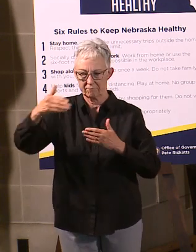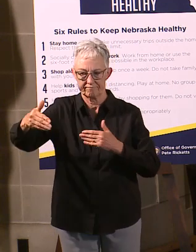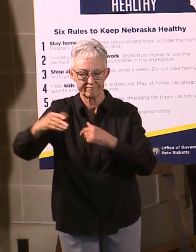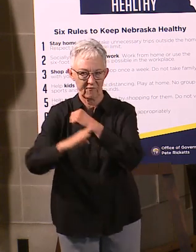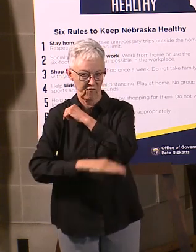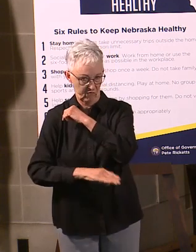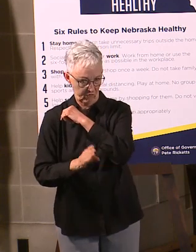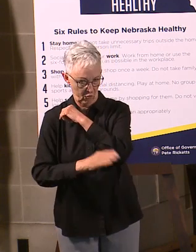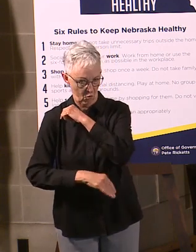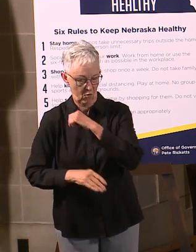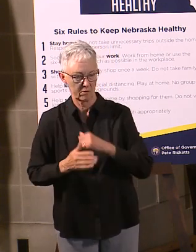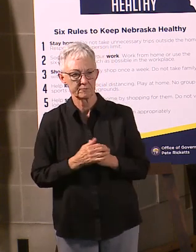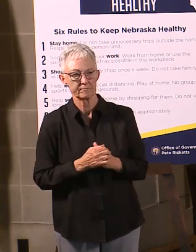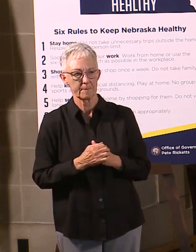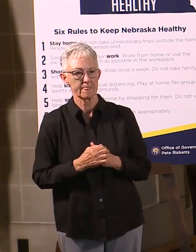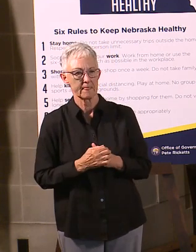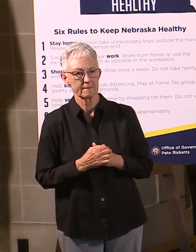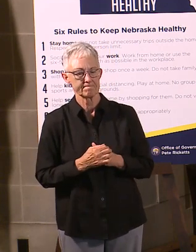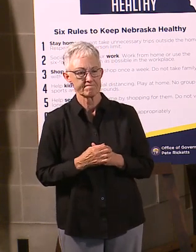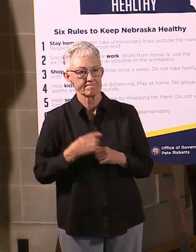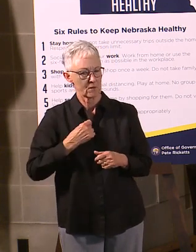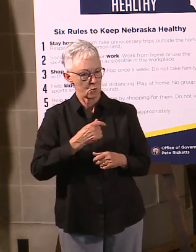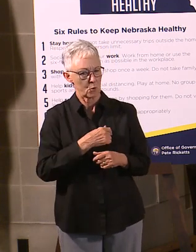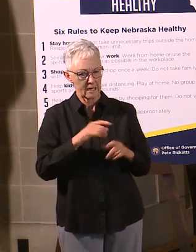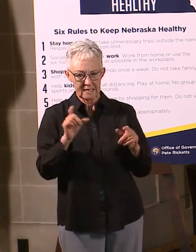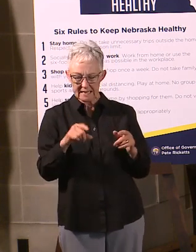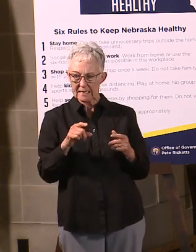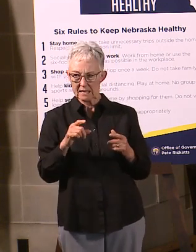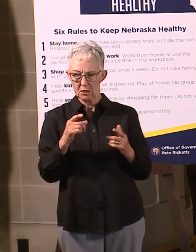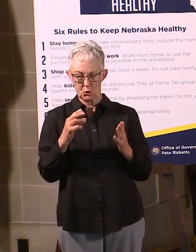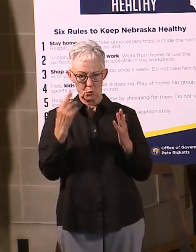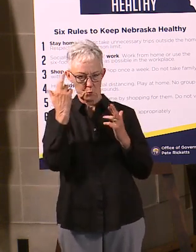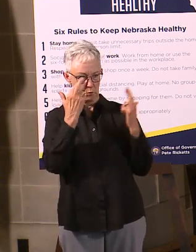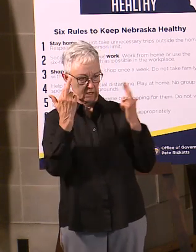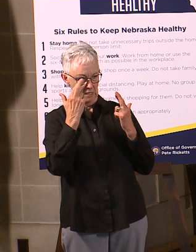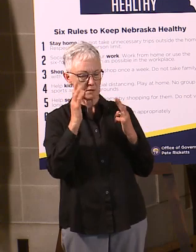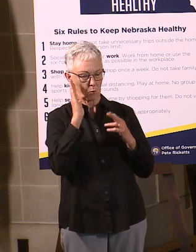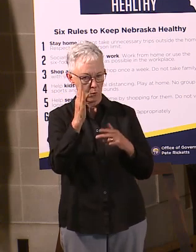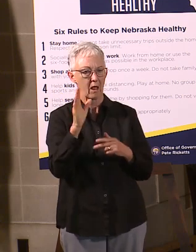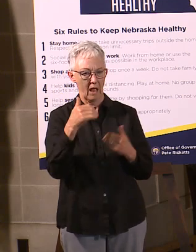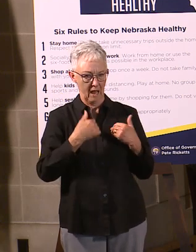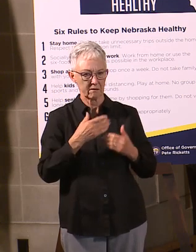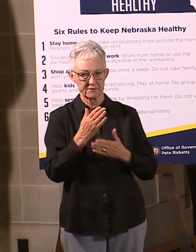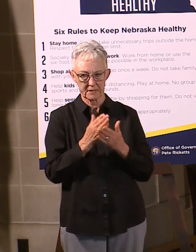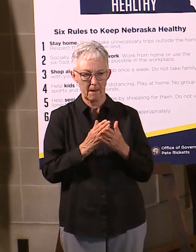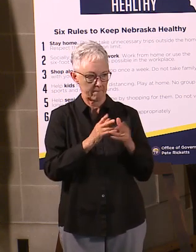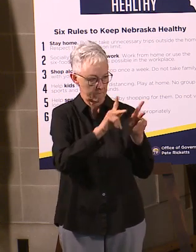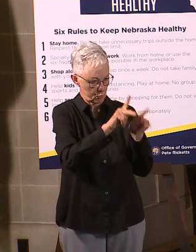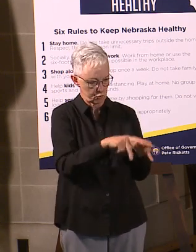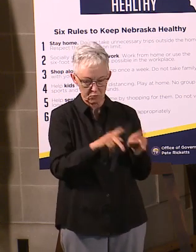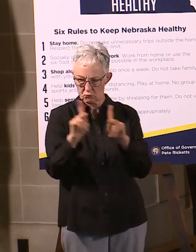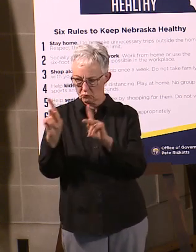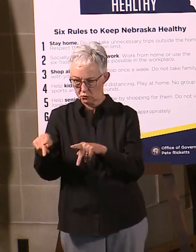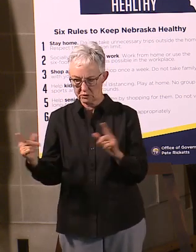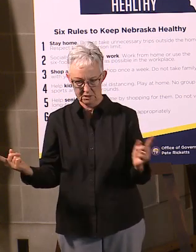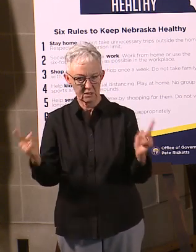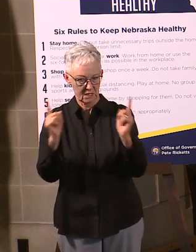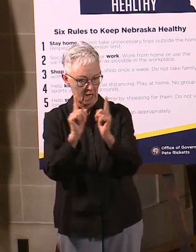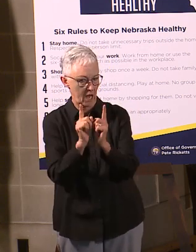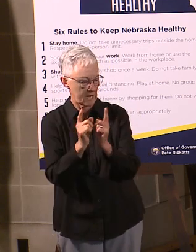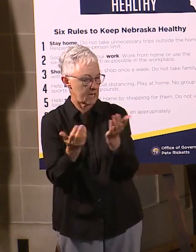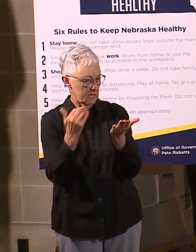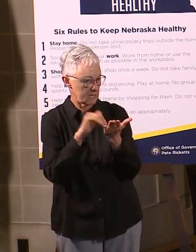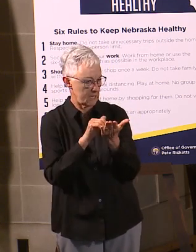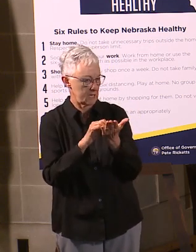to realize some of that person-to-person contact. And we really have this chance to be able to use summer in Nebraska and learn about